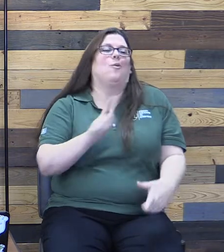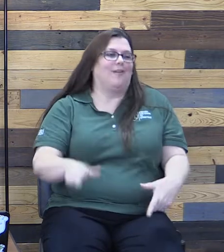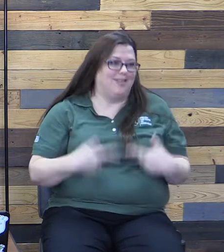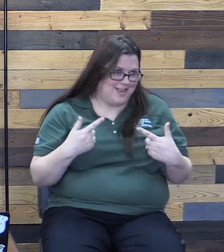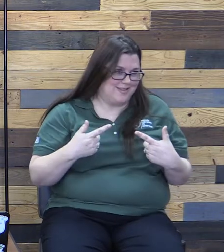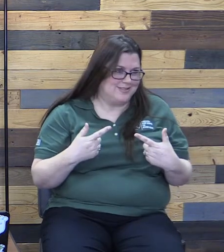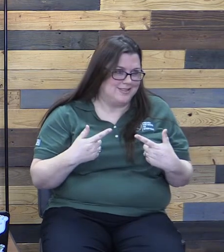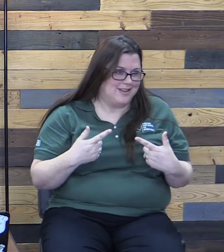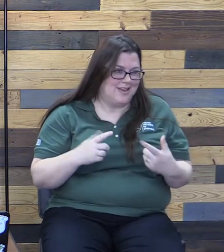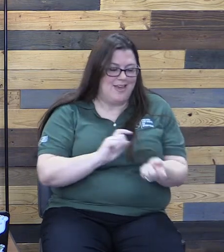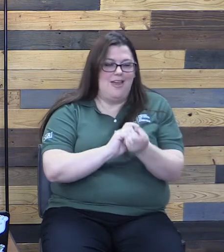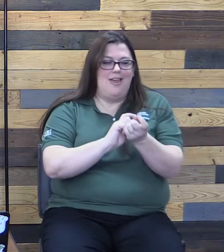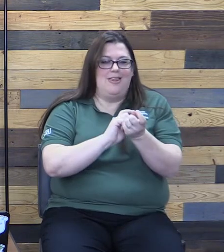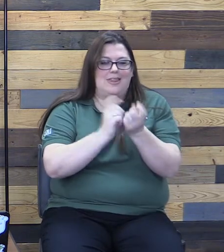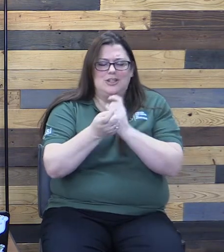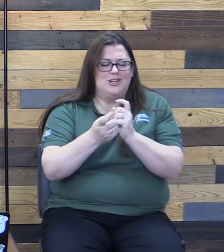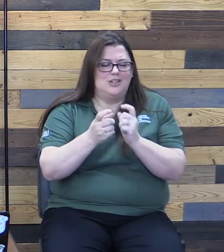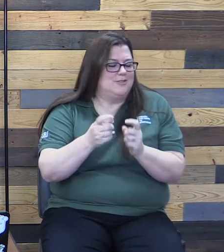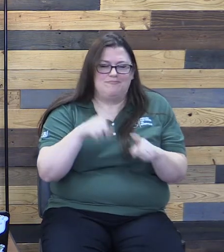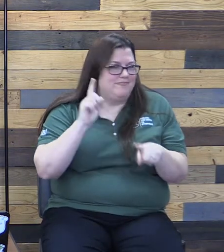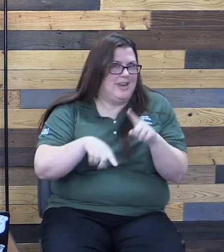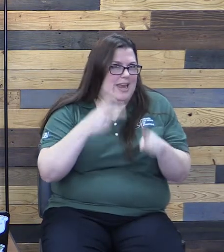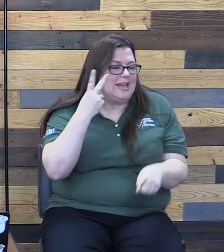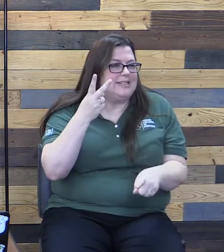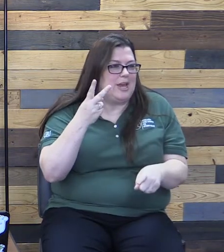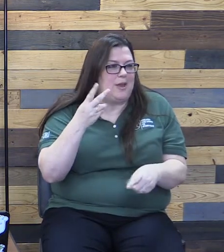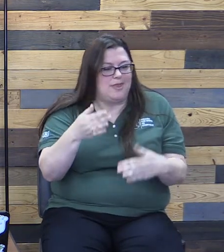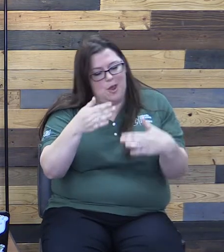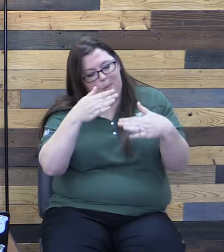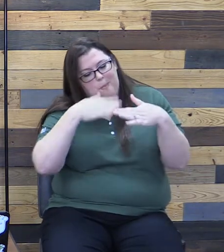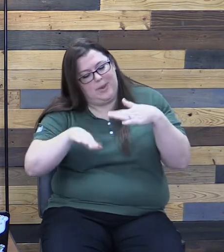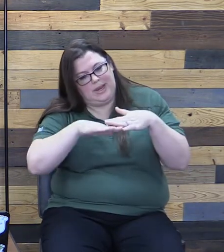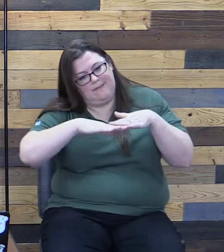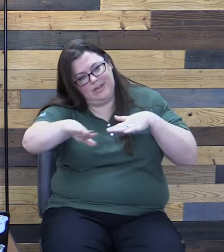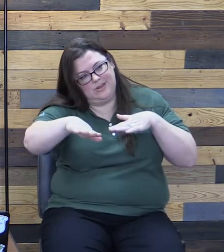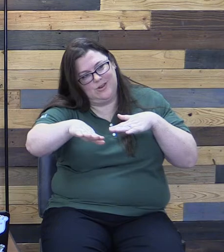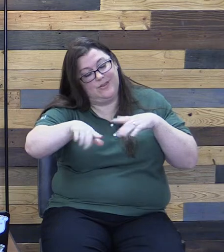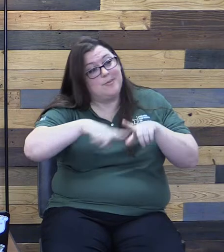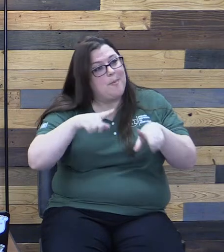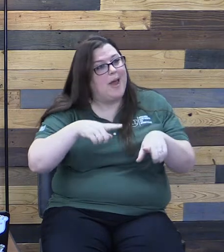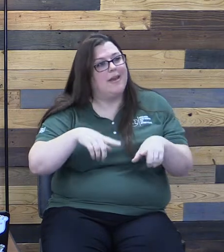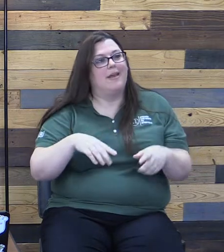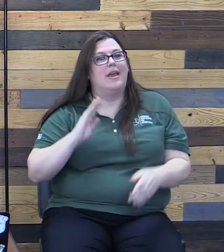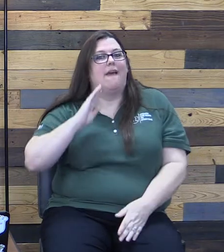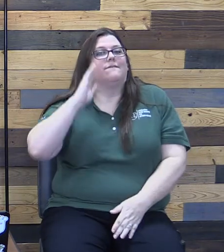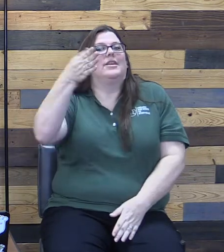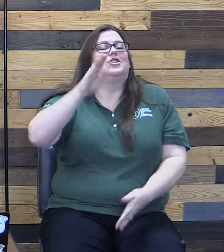a spiritual plane, so beneath the surface. But eventually, they become visible changes.